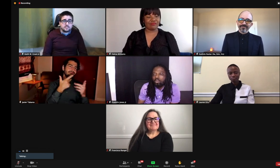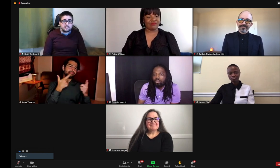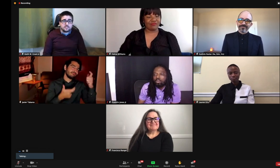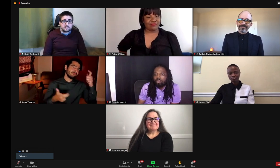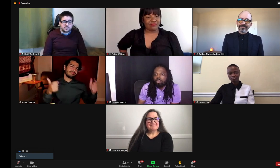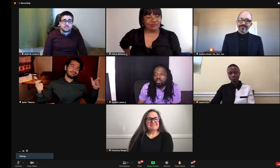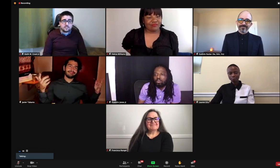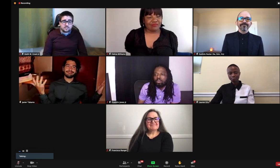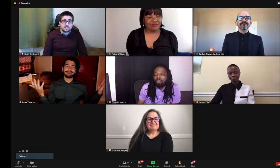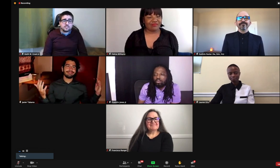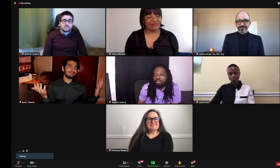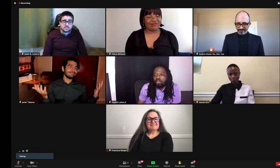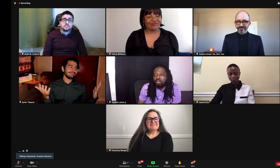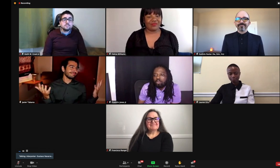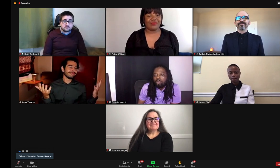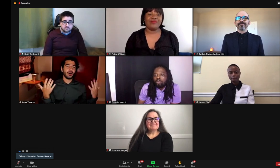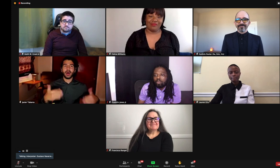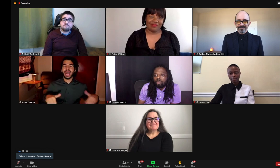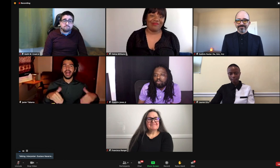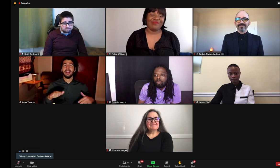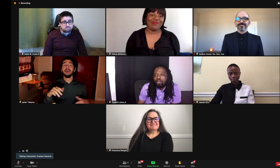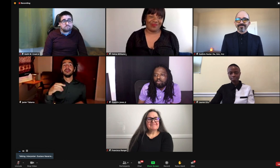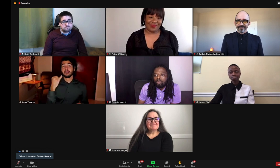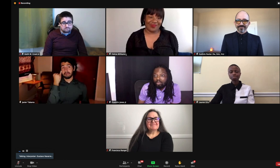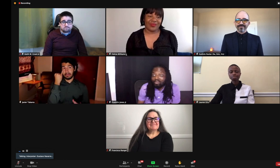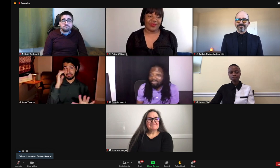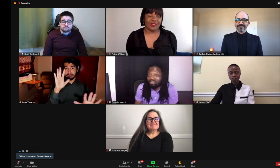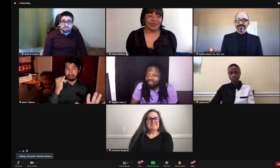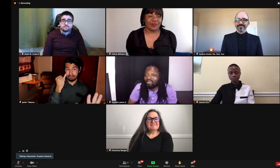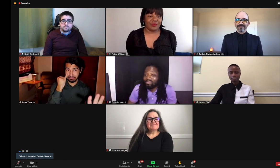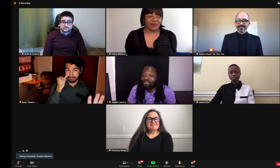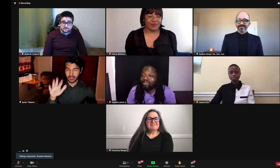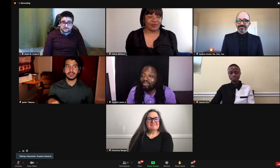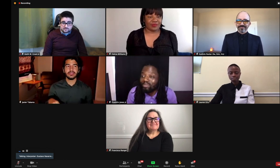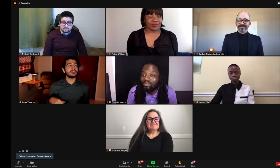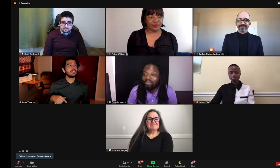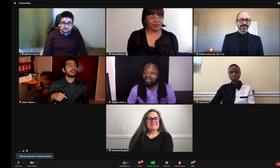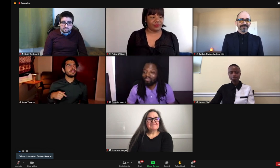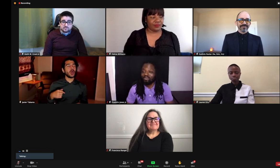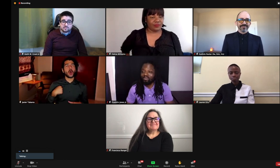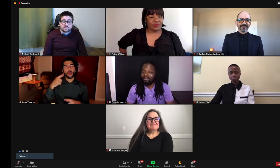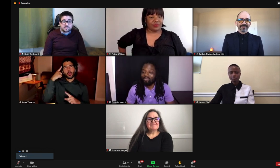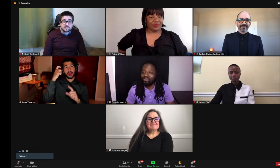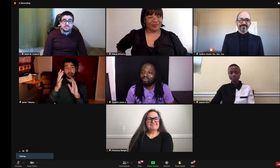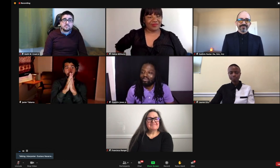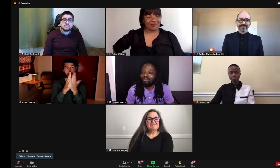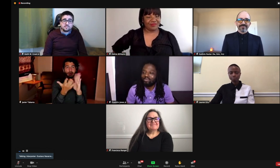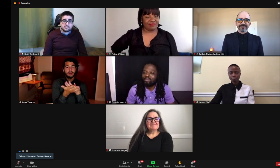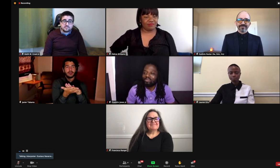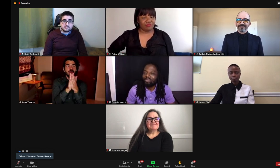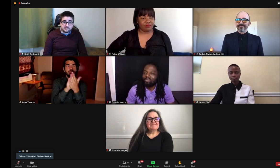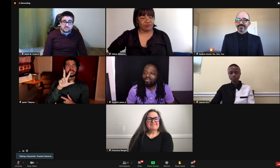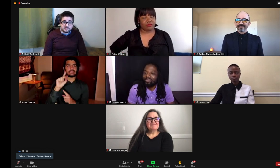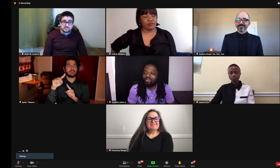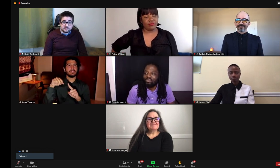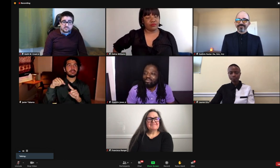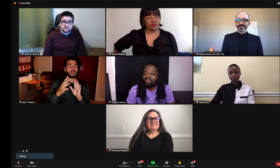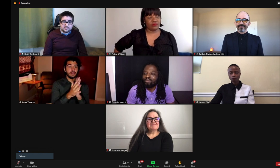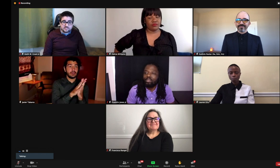If I had a limited budget, if that were the case, I would love